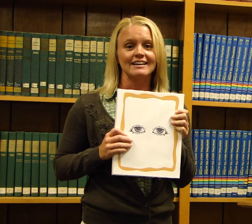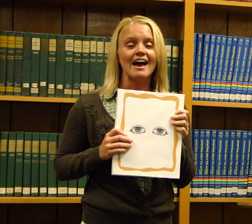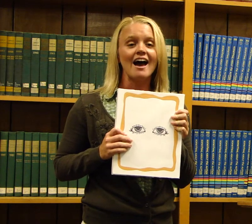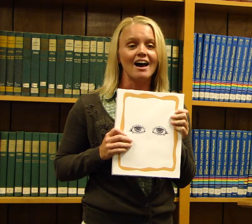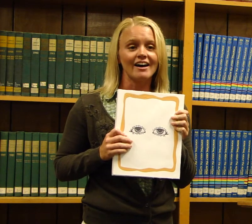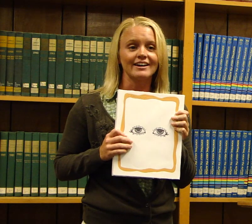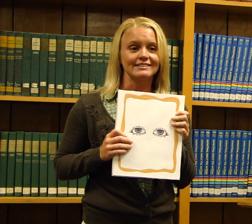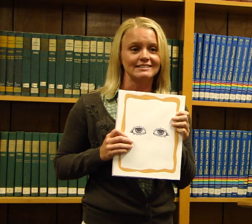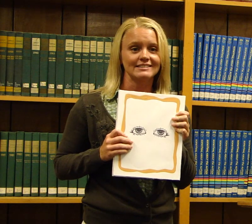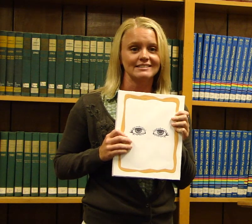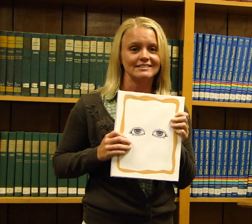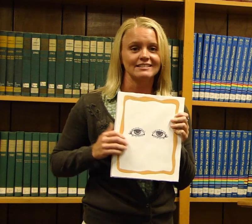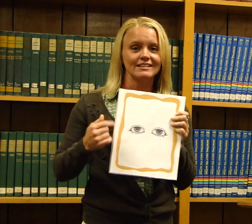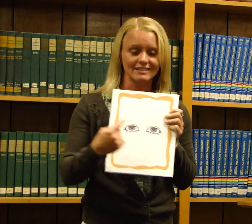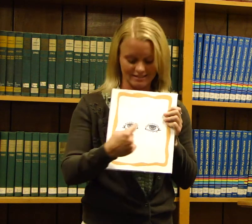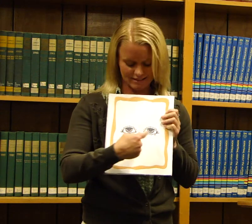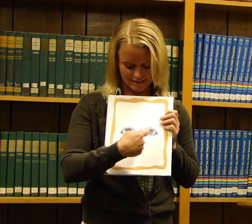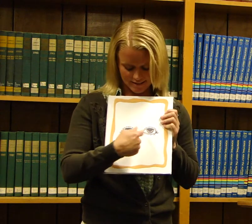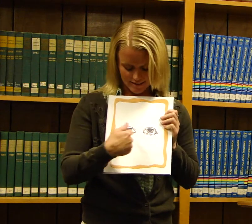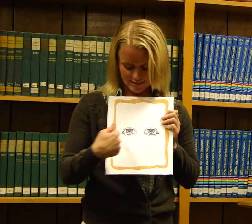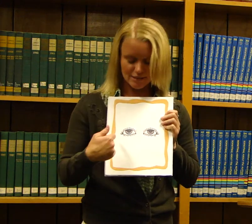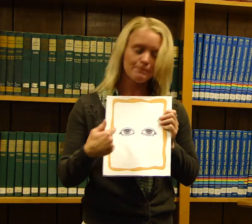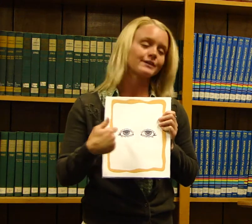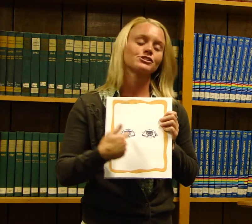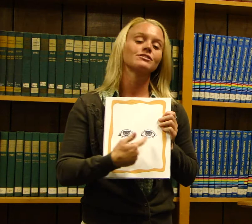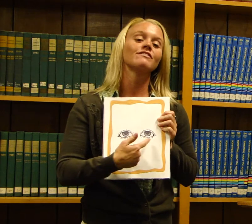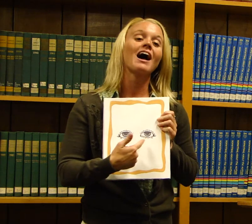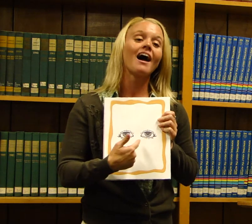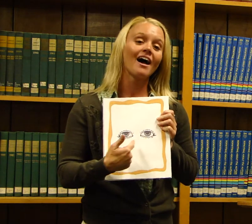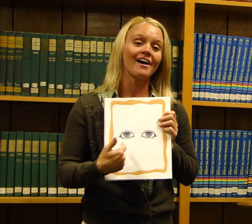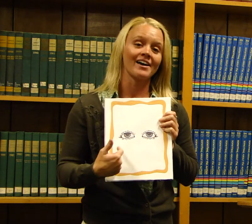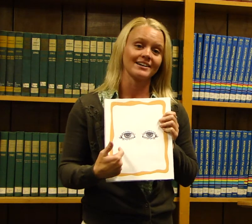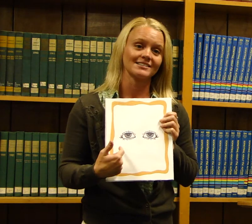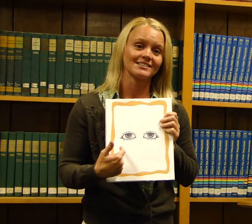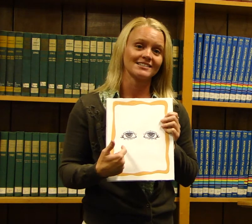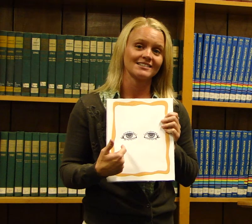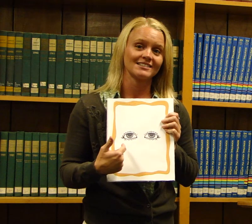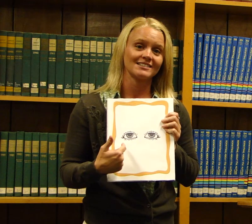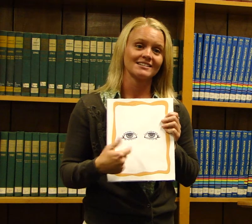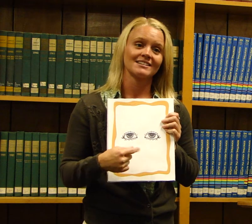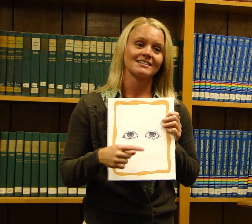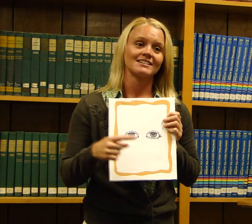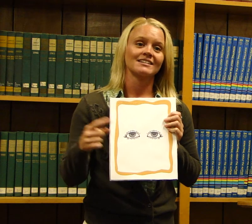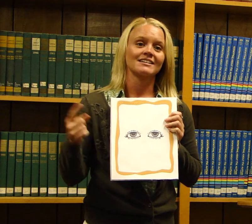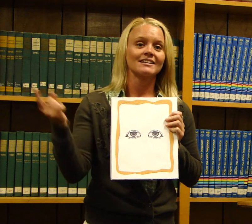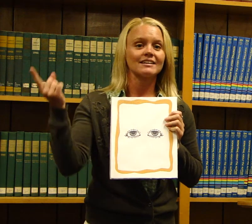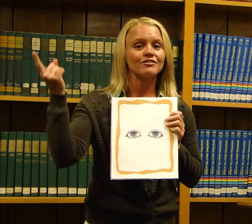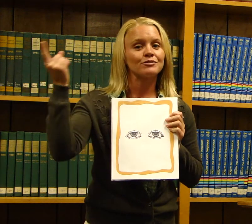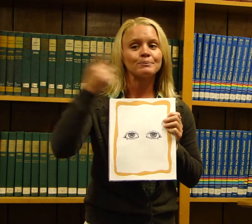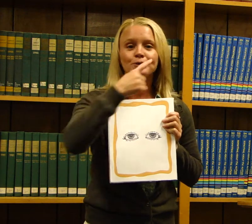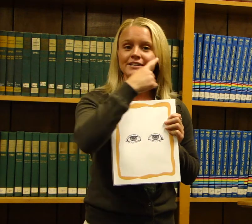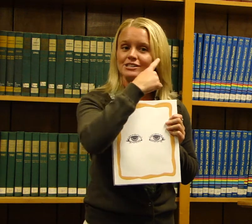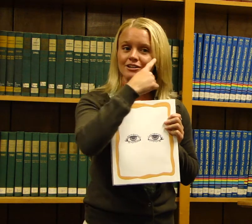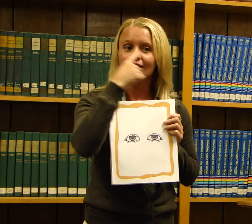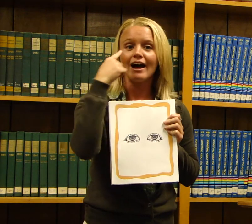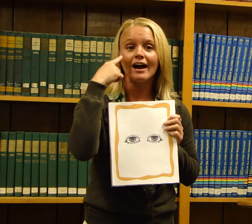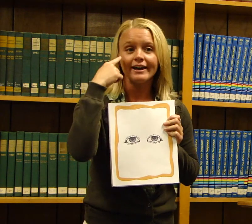Eyes. This is a picture of a picture Can everyone point to their eyes?